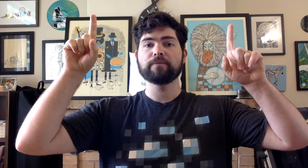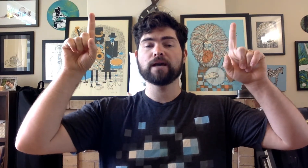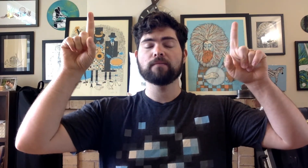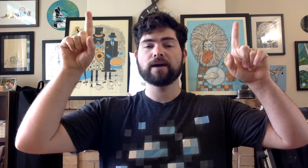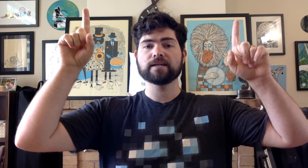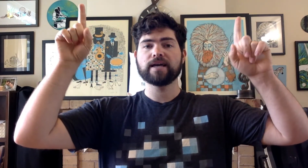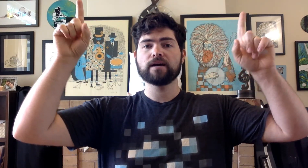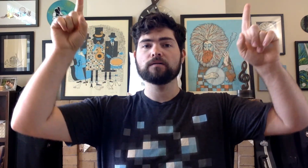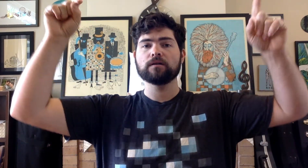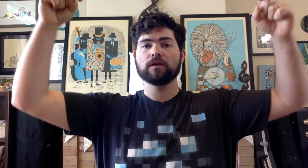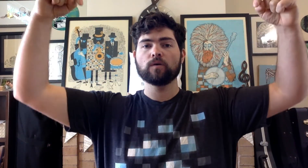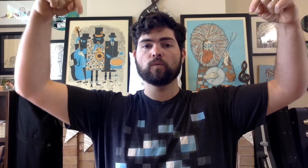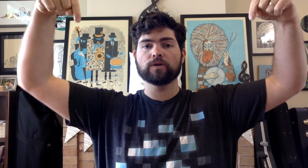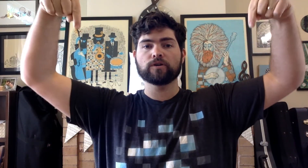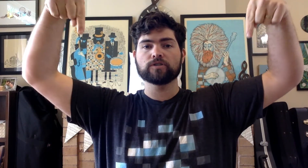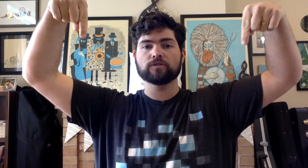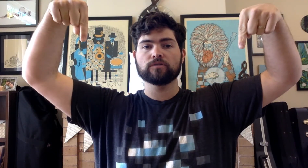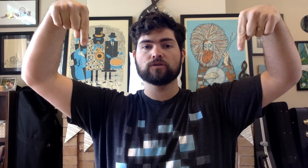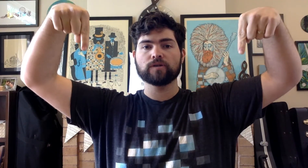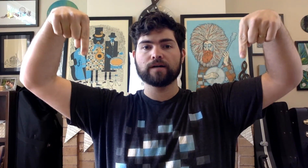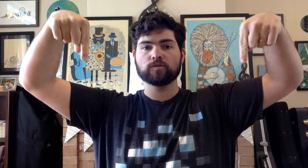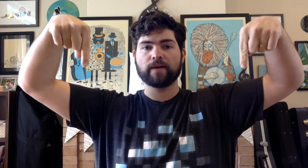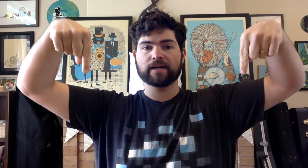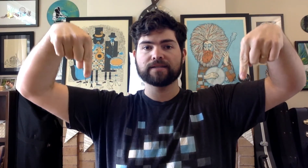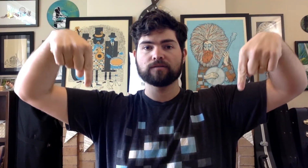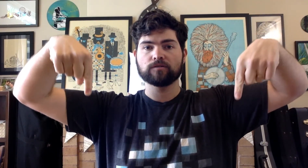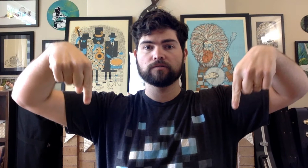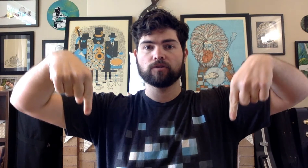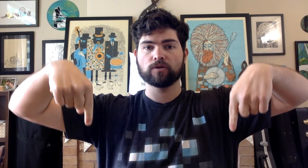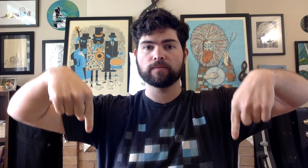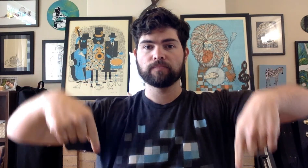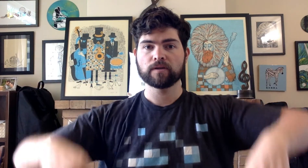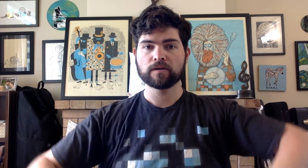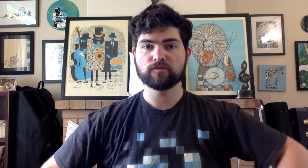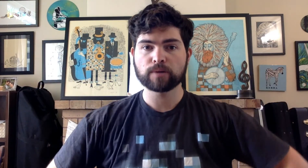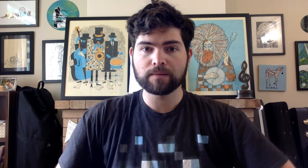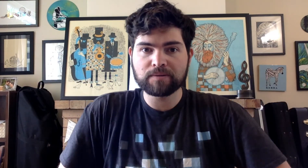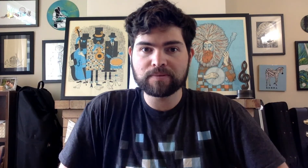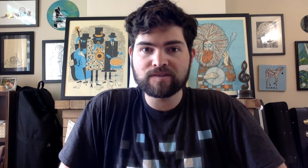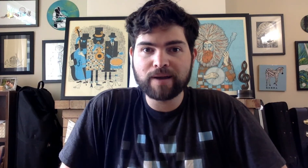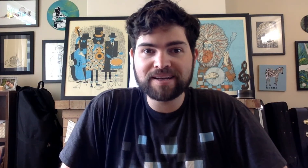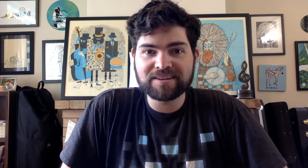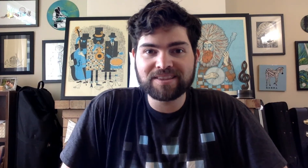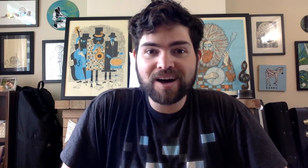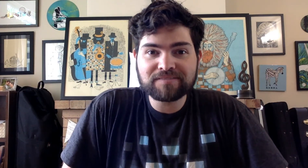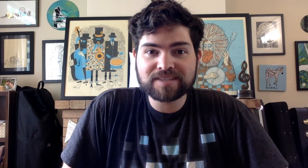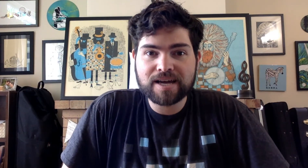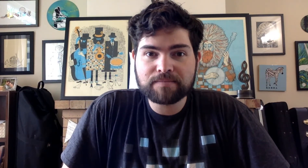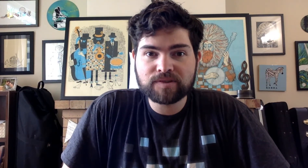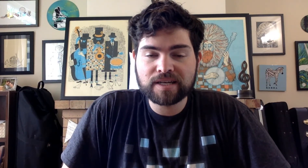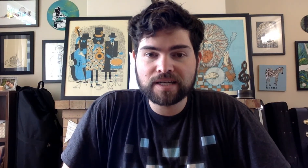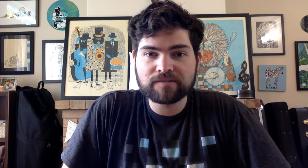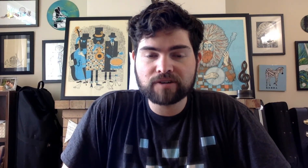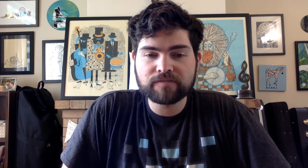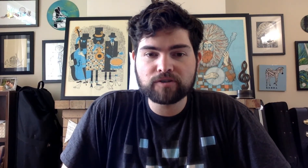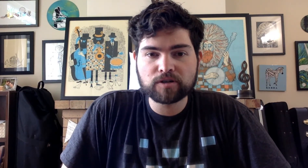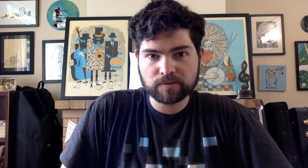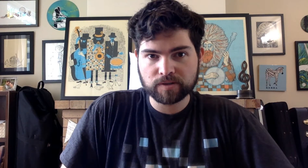come back down we are going to crouch back down to the floor. You've probably been spending a lot of time sitting in front of your computer